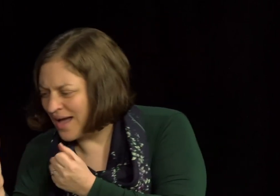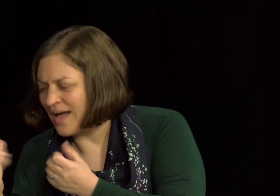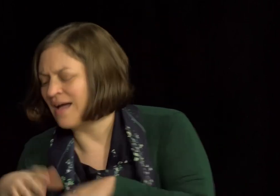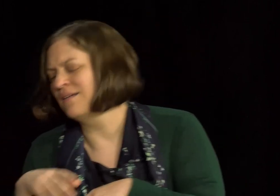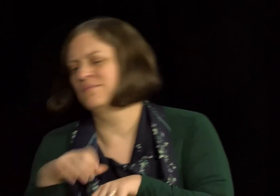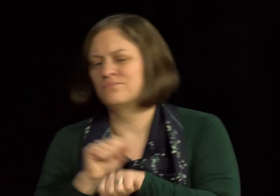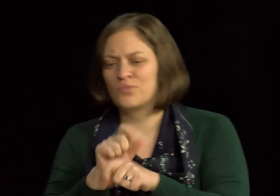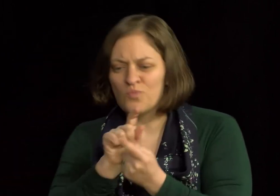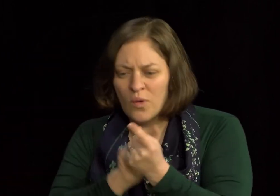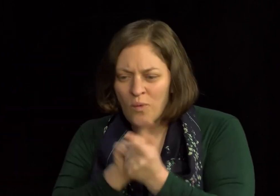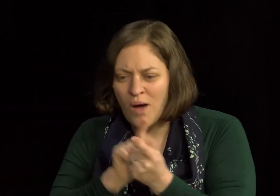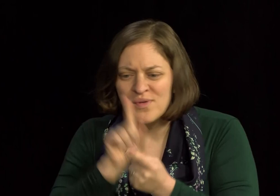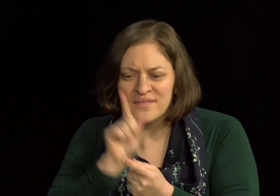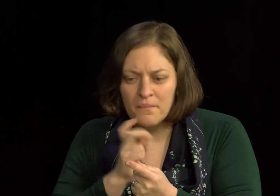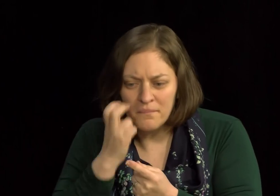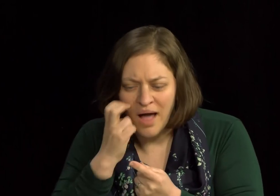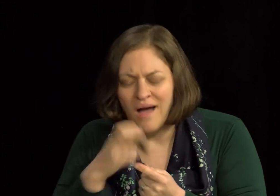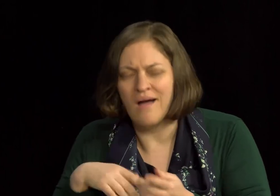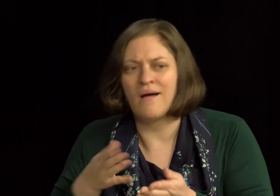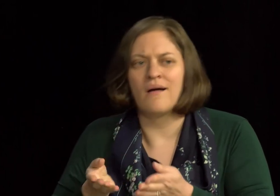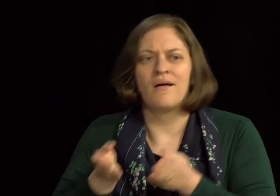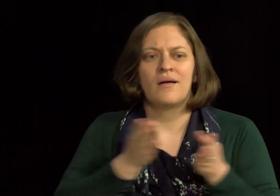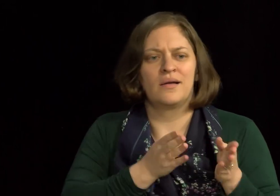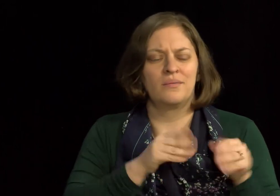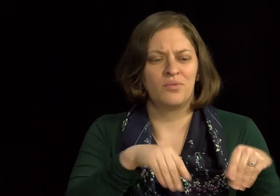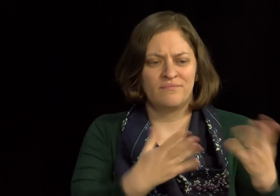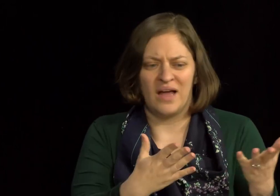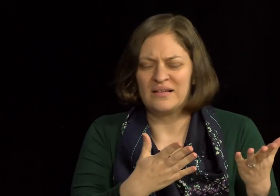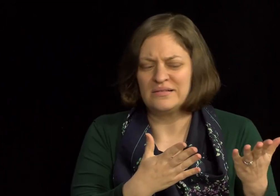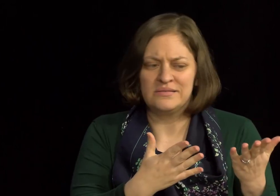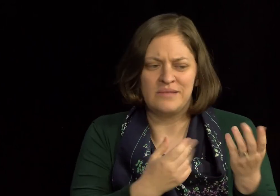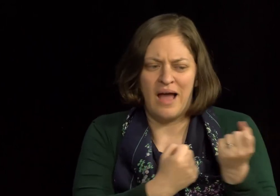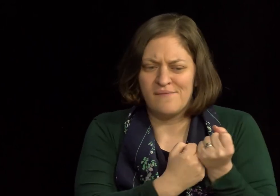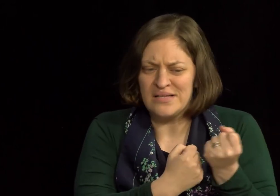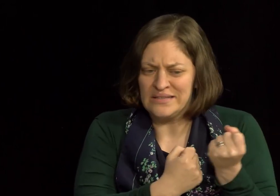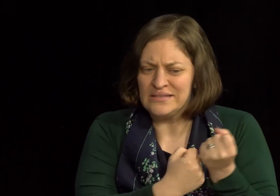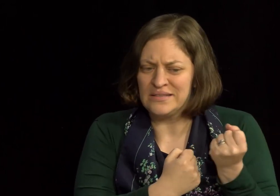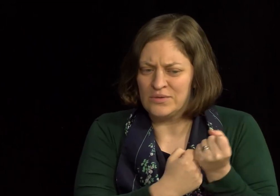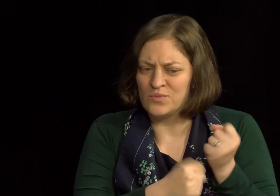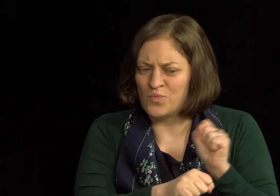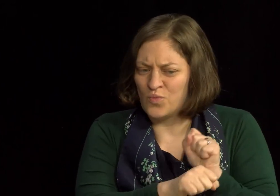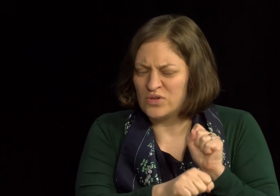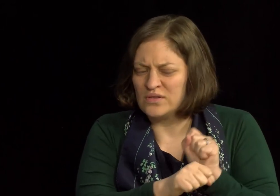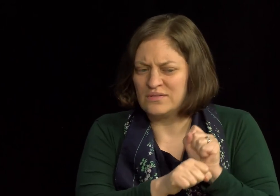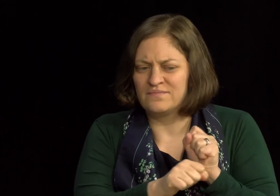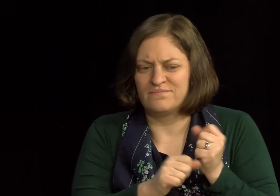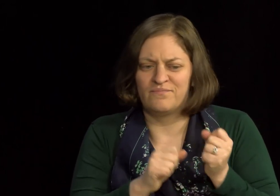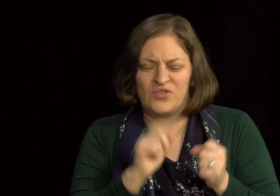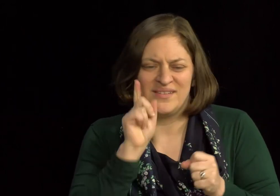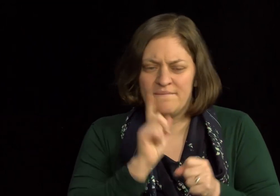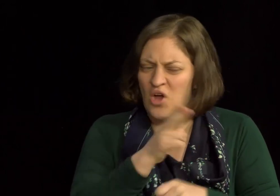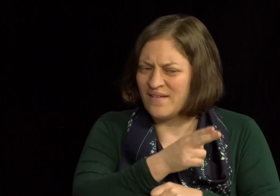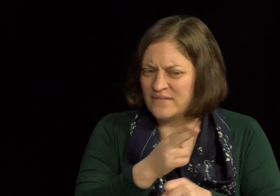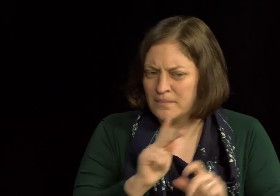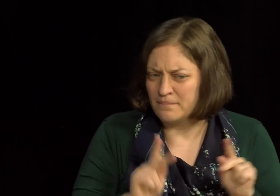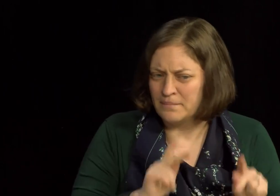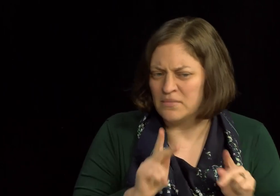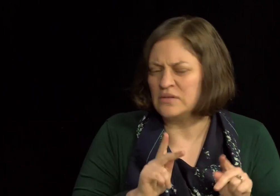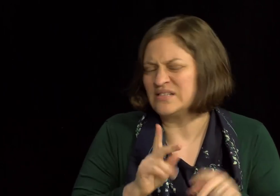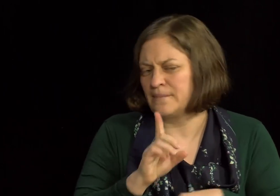Teaching sign language, working one-on-one with deaf-blind people. Providing advocacy services, working with deaf and